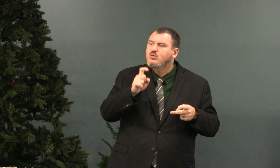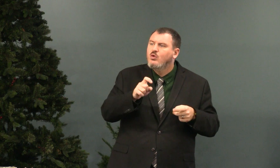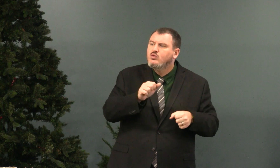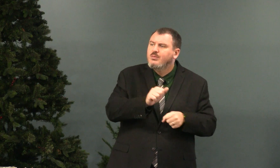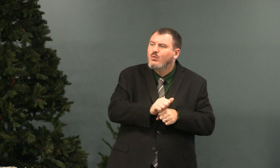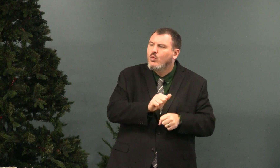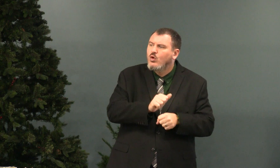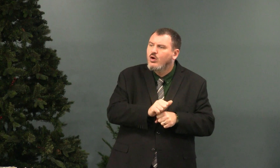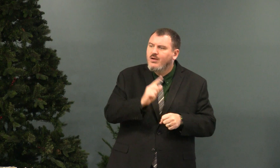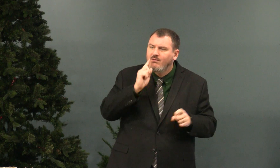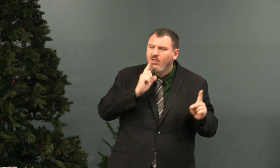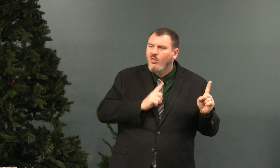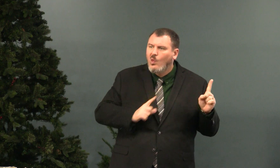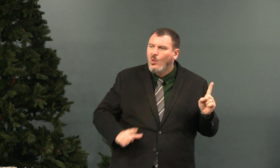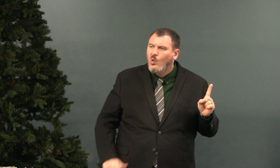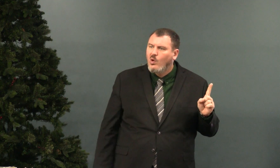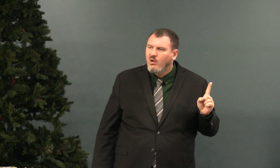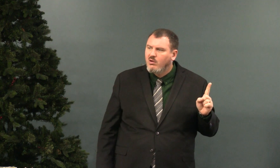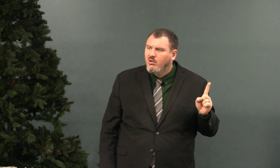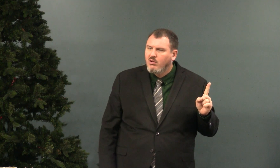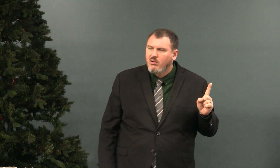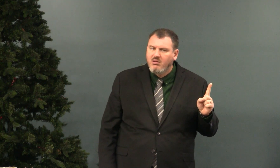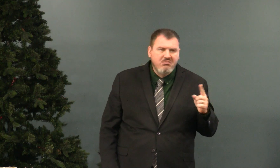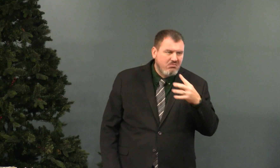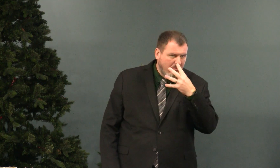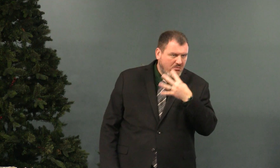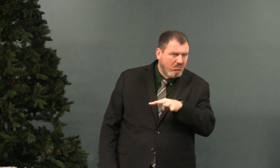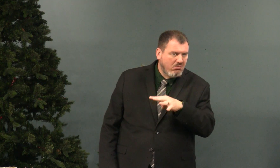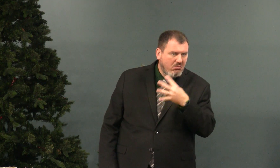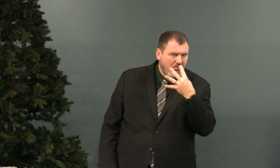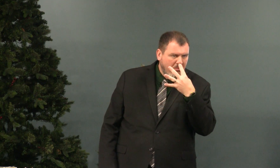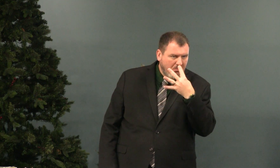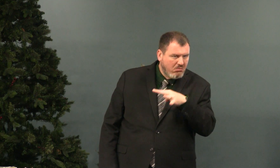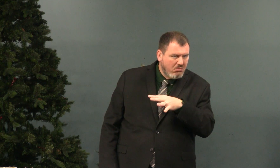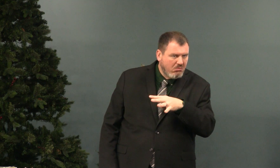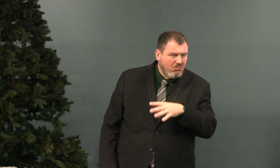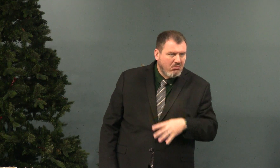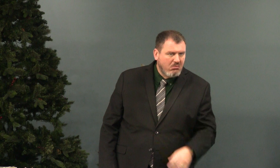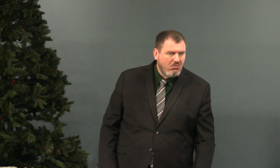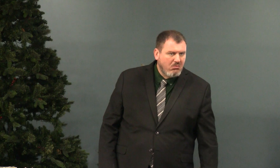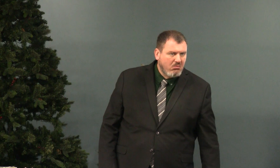Two people who are supposed to be working for the Lord ignored him.